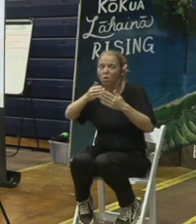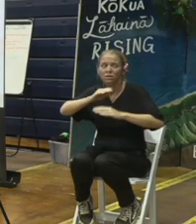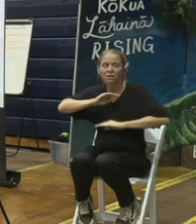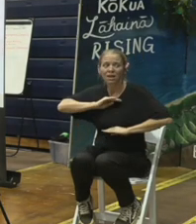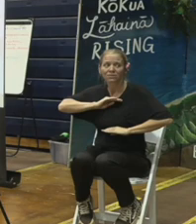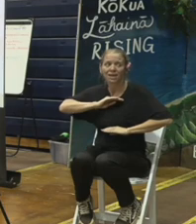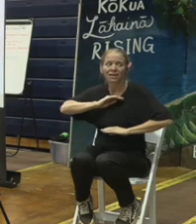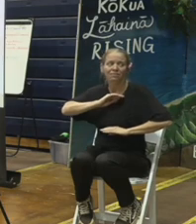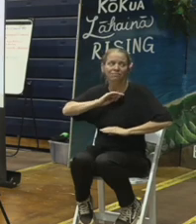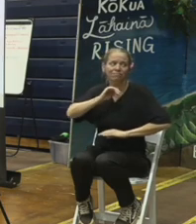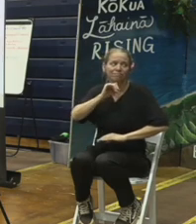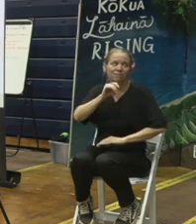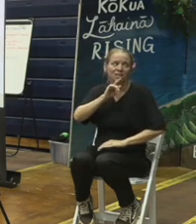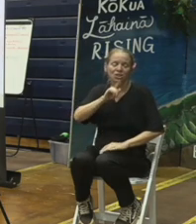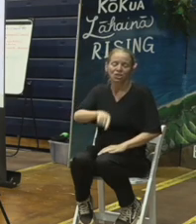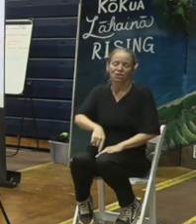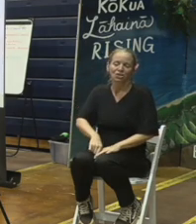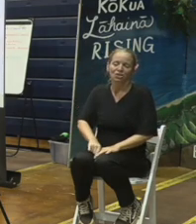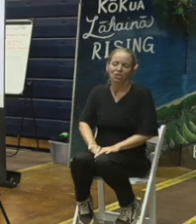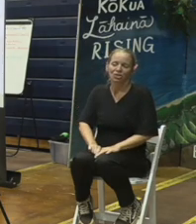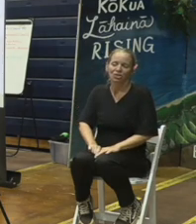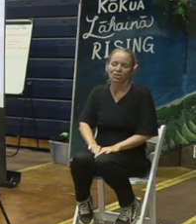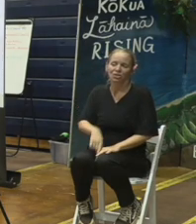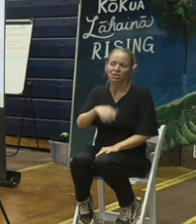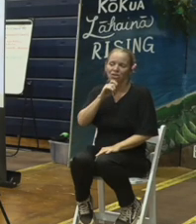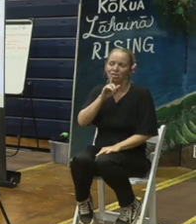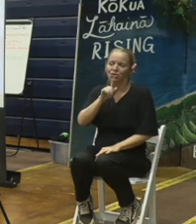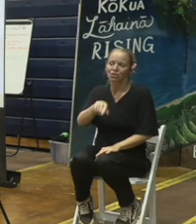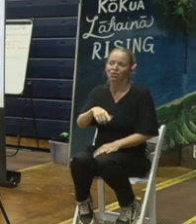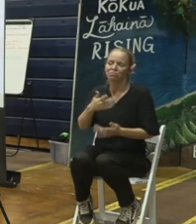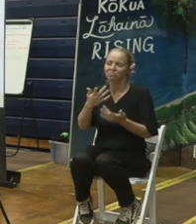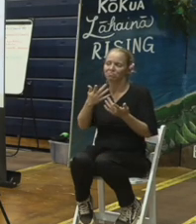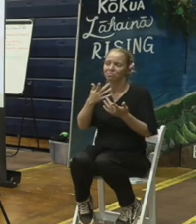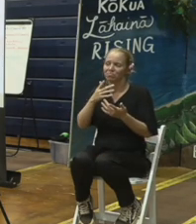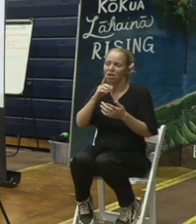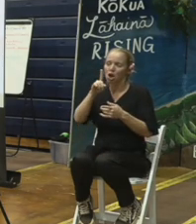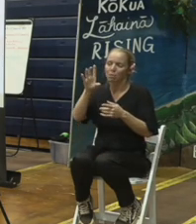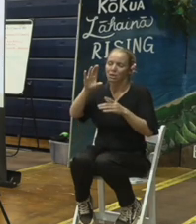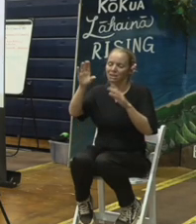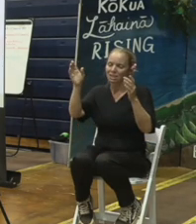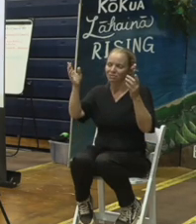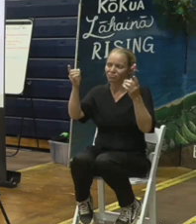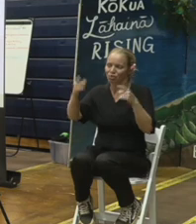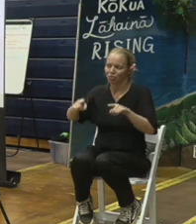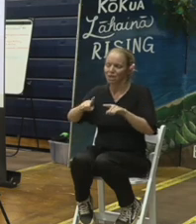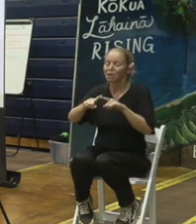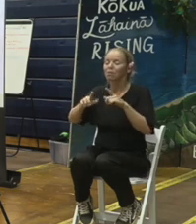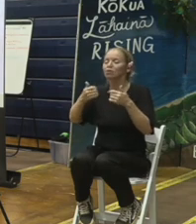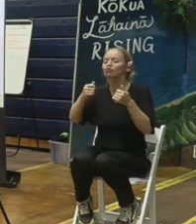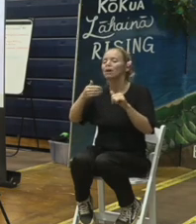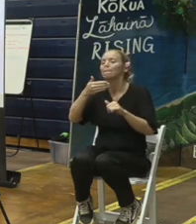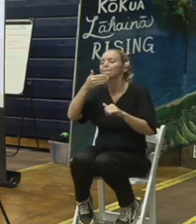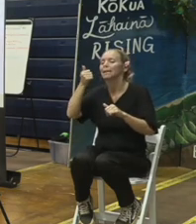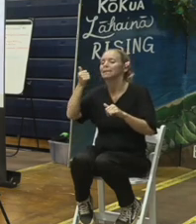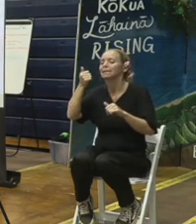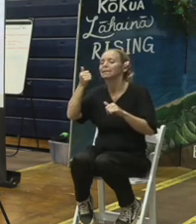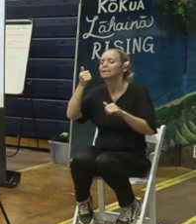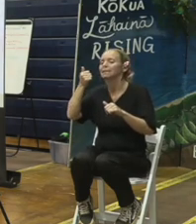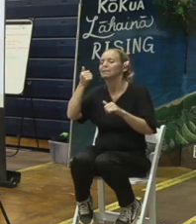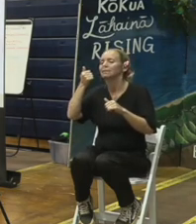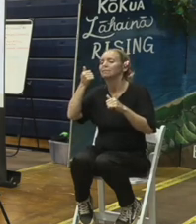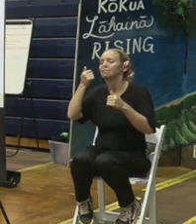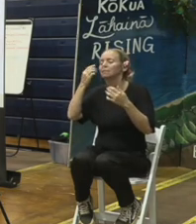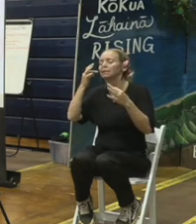I'm not sure if everyone's going to agree with our decision but we're going to make the best decision for the most people that we think is